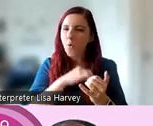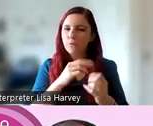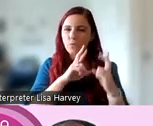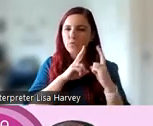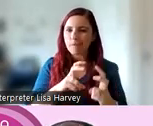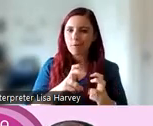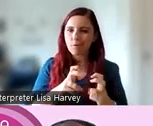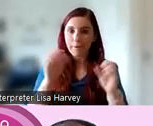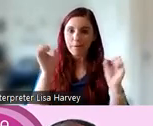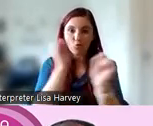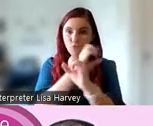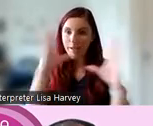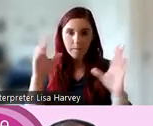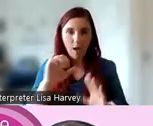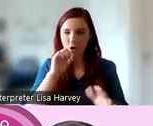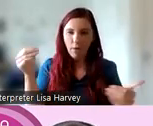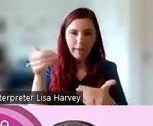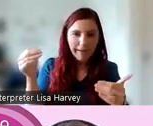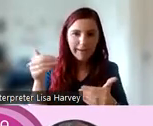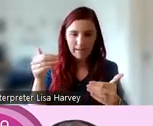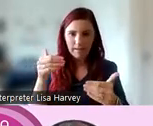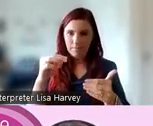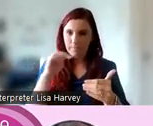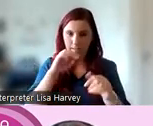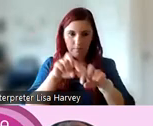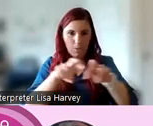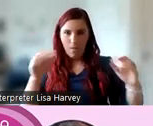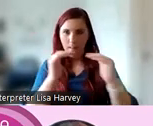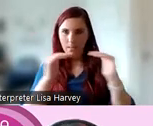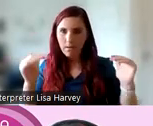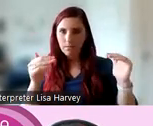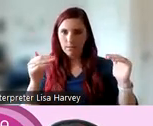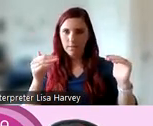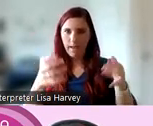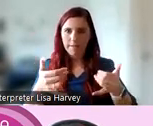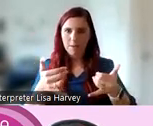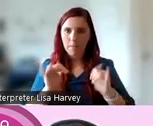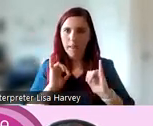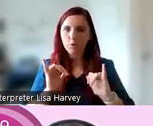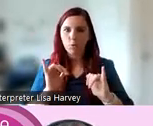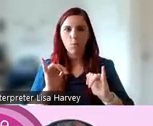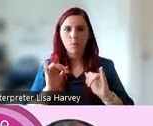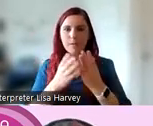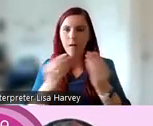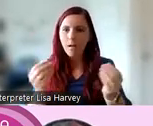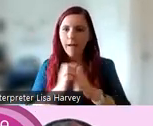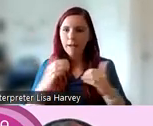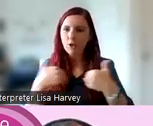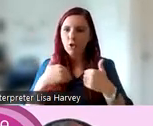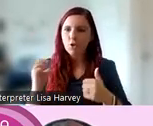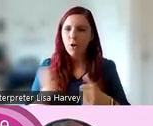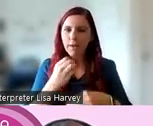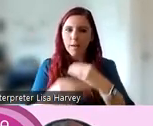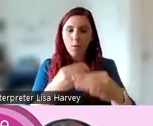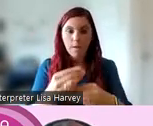be as transparent and as communicative as possible early on in the process to address any concerns. So this list is by no means